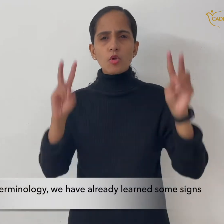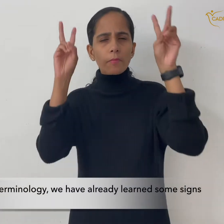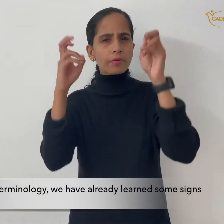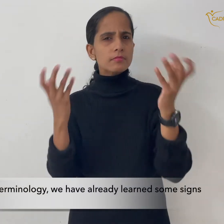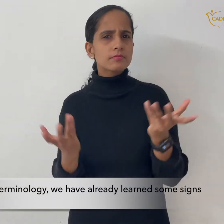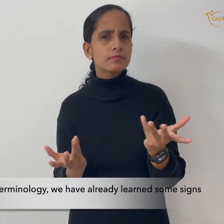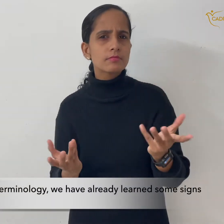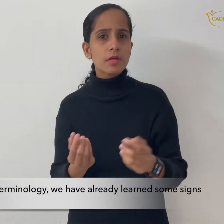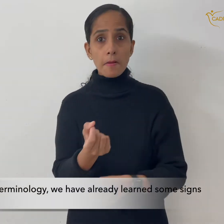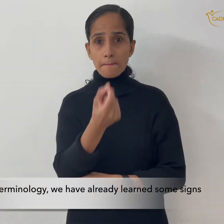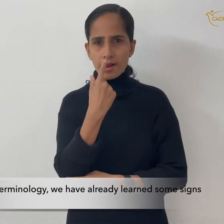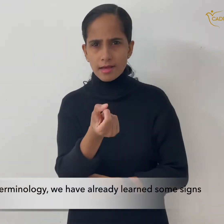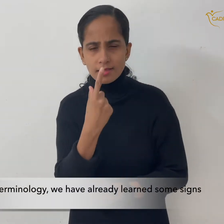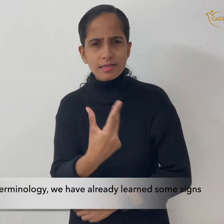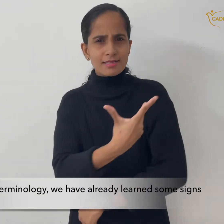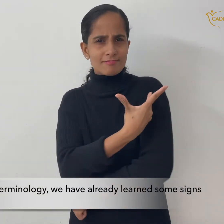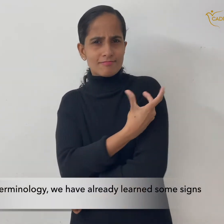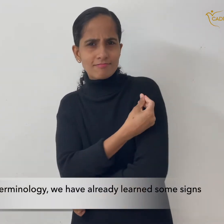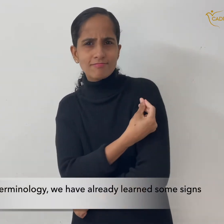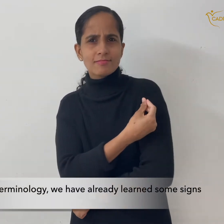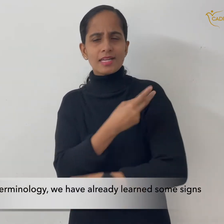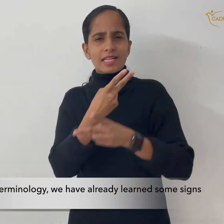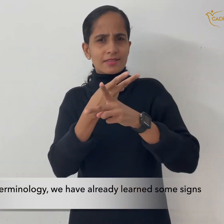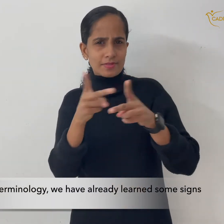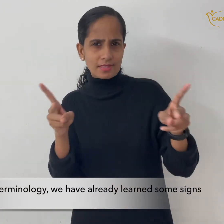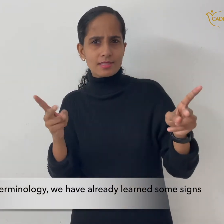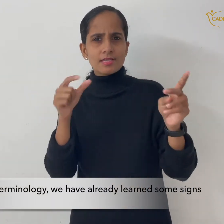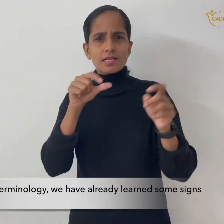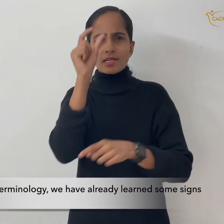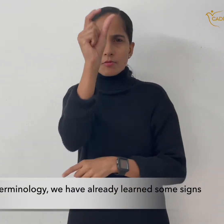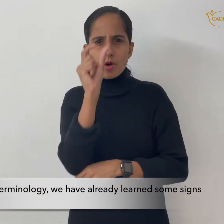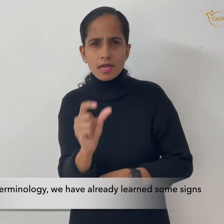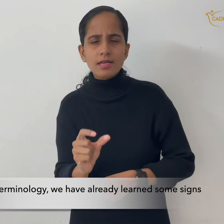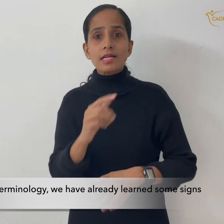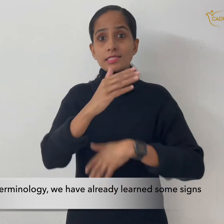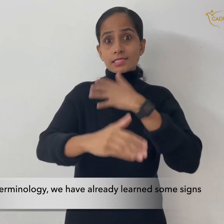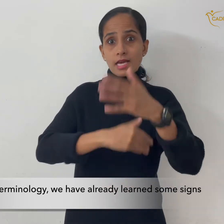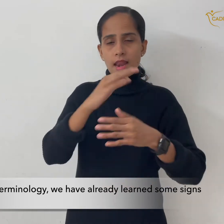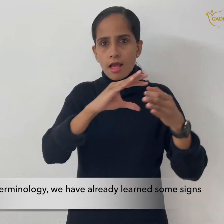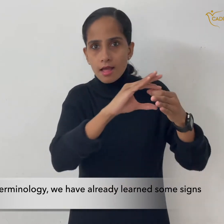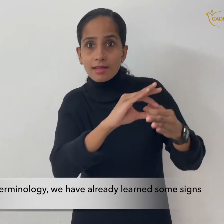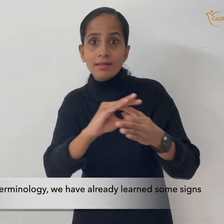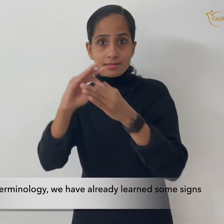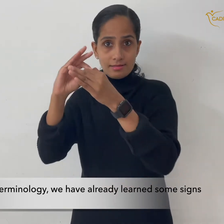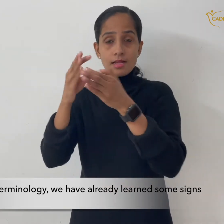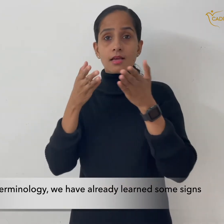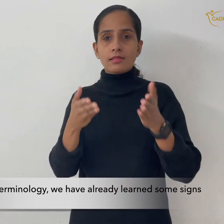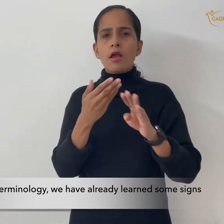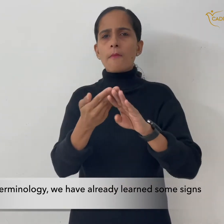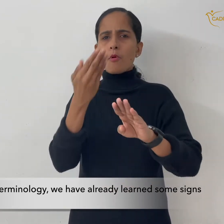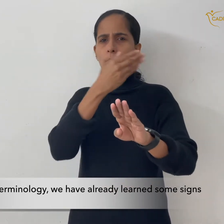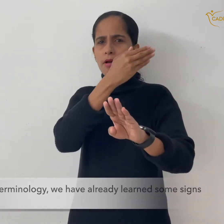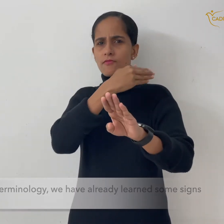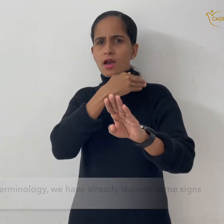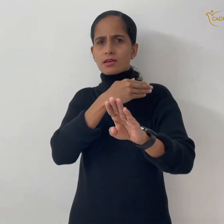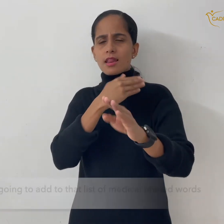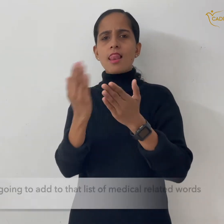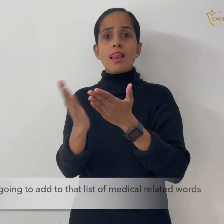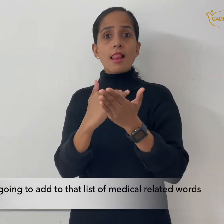related terminology we had already learned some science on